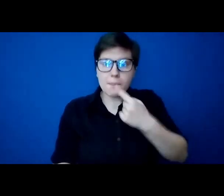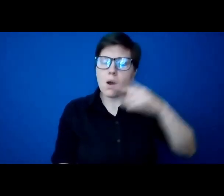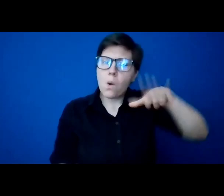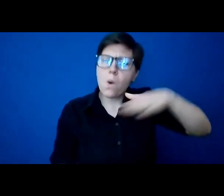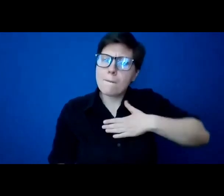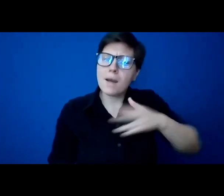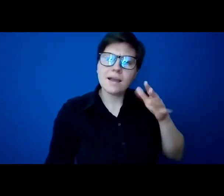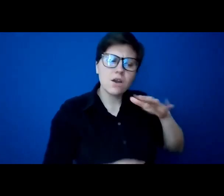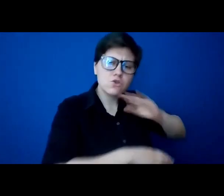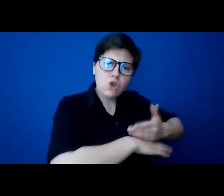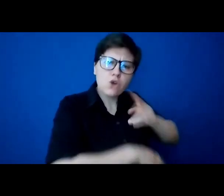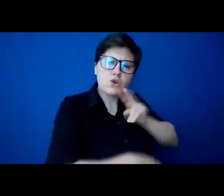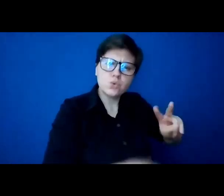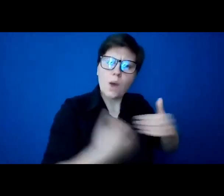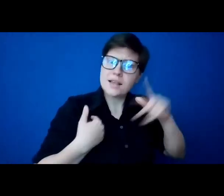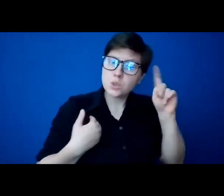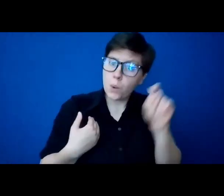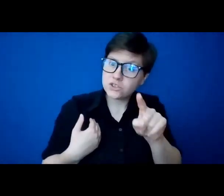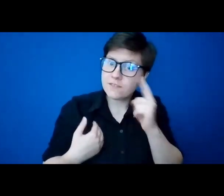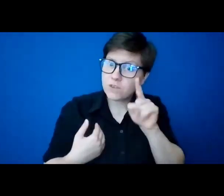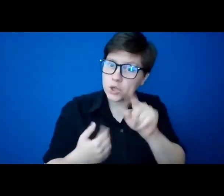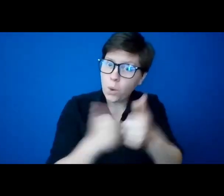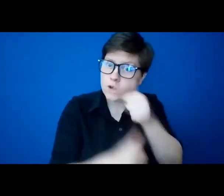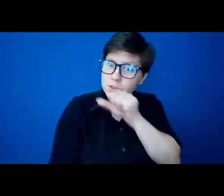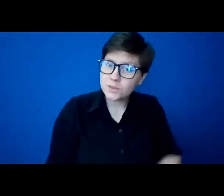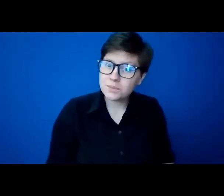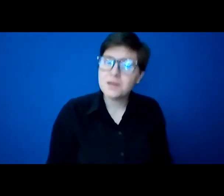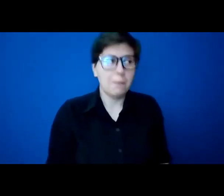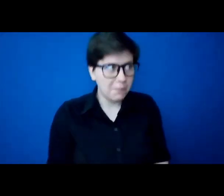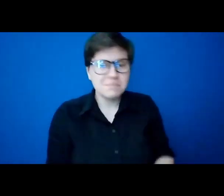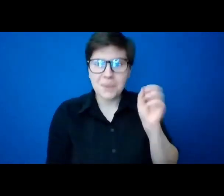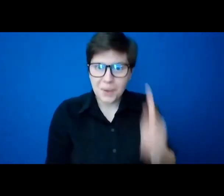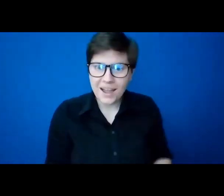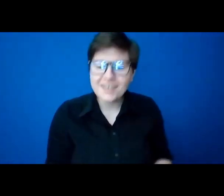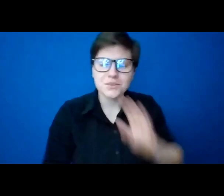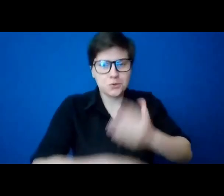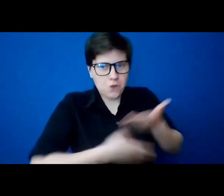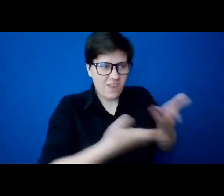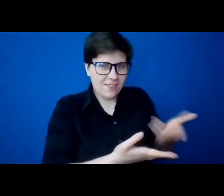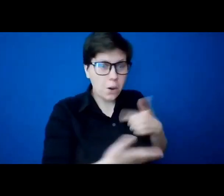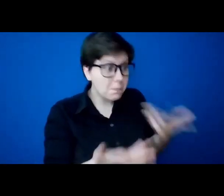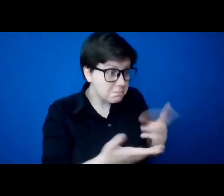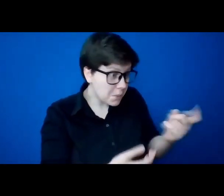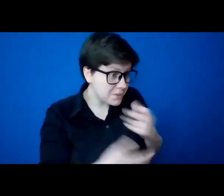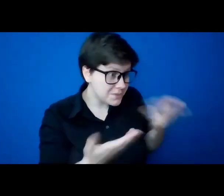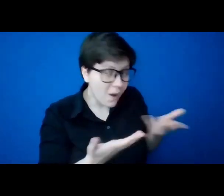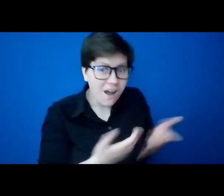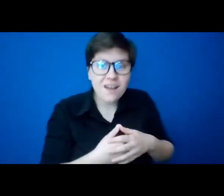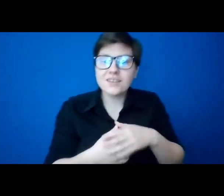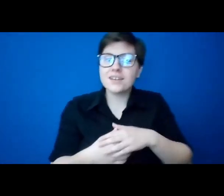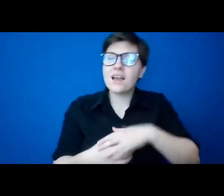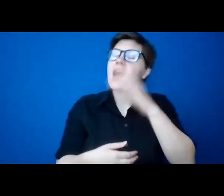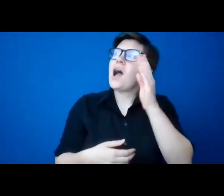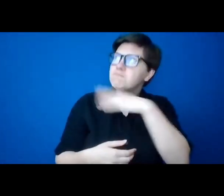-old daughter has a question for you. Oh, I said, sure. So the daughter was there, and I said, what's the question? And she said,